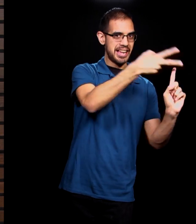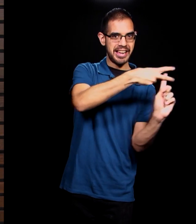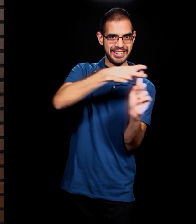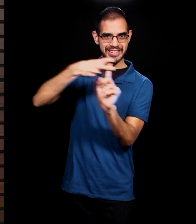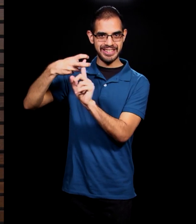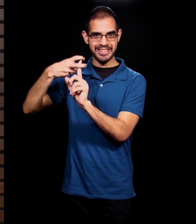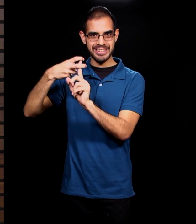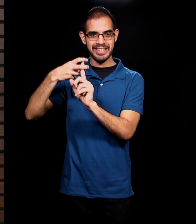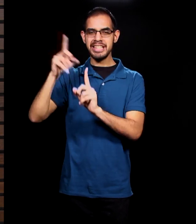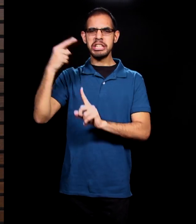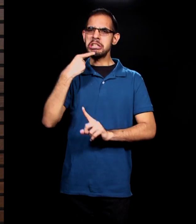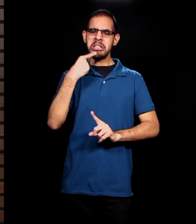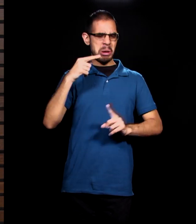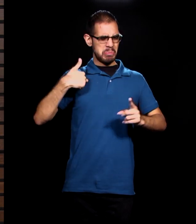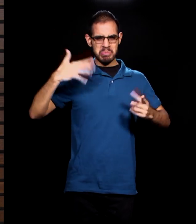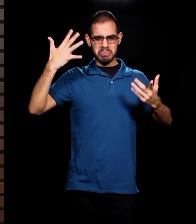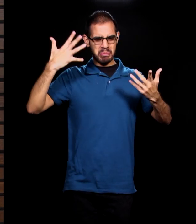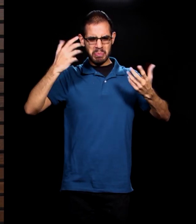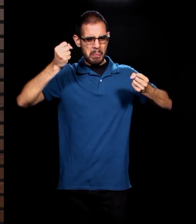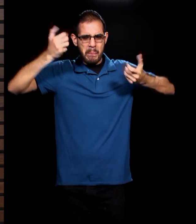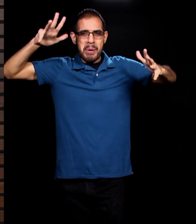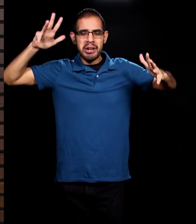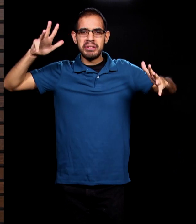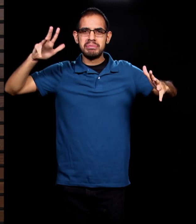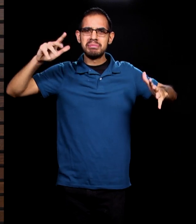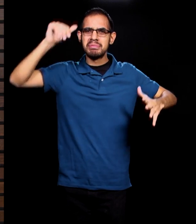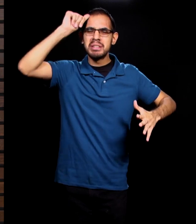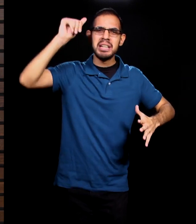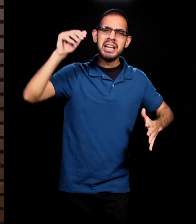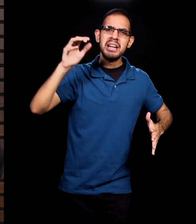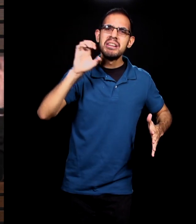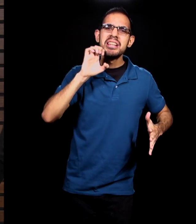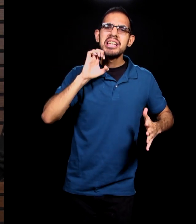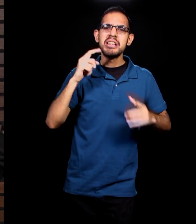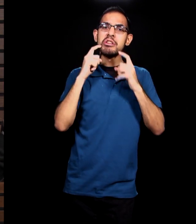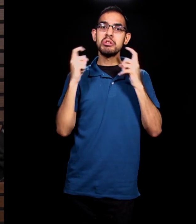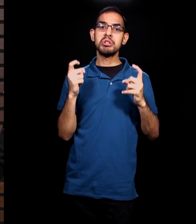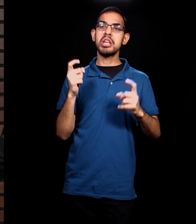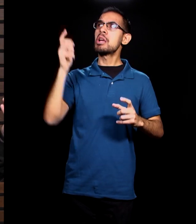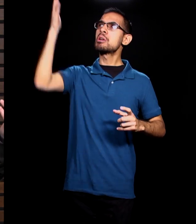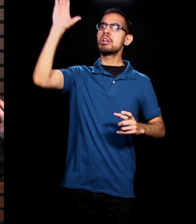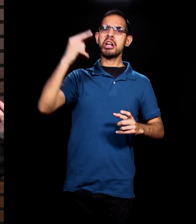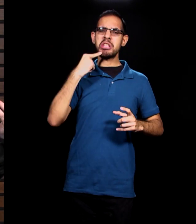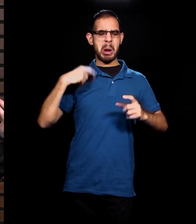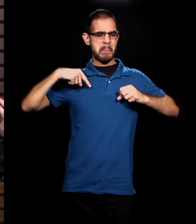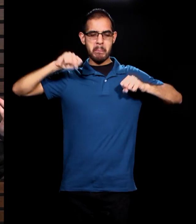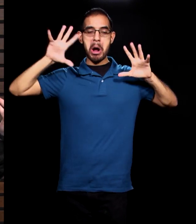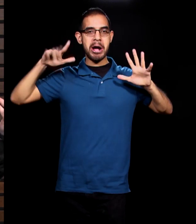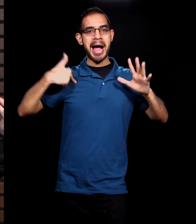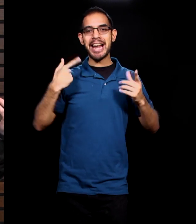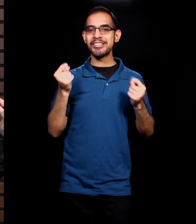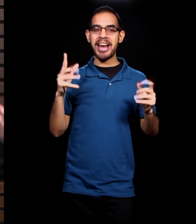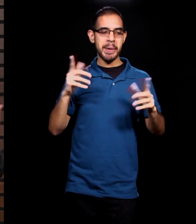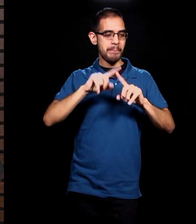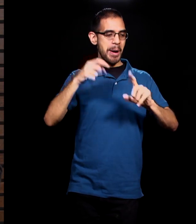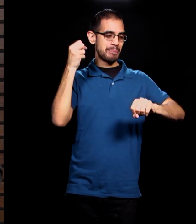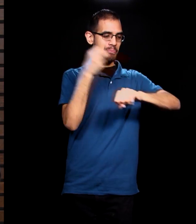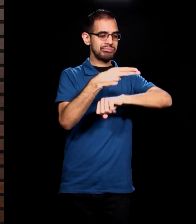people. When Adam and Eve sinned, God could have just vaporized all of creation and said, well, I gave it a shot. The hope in this